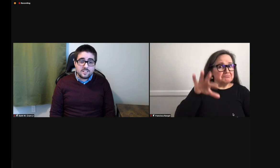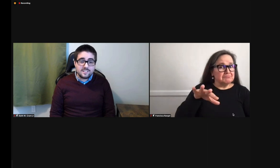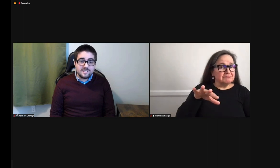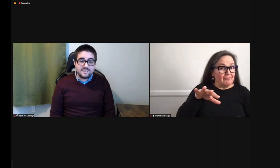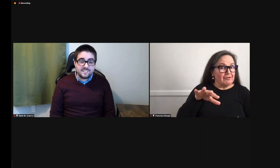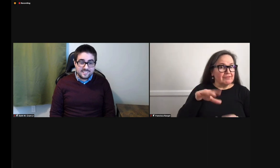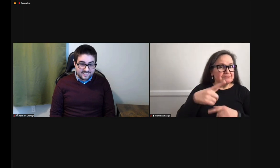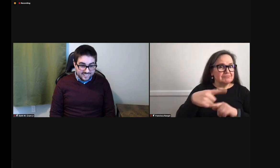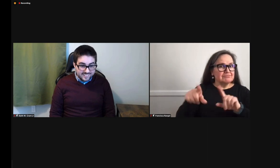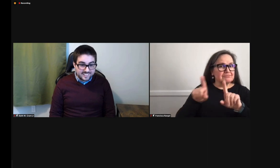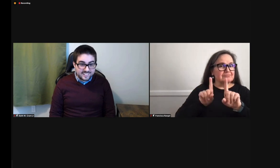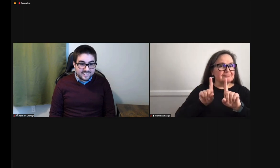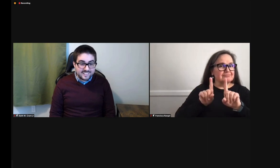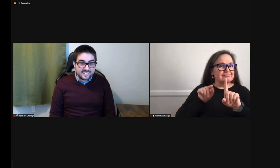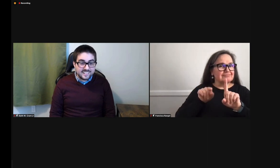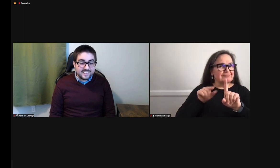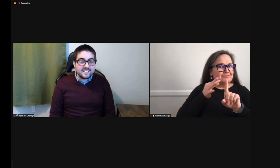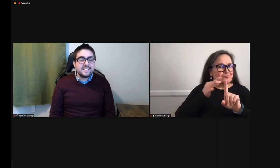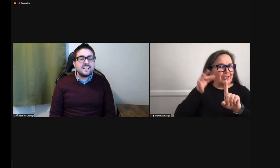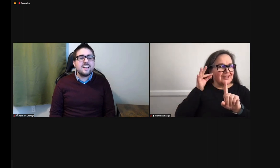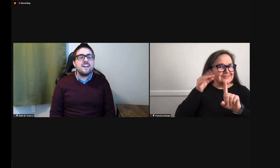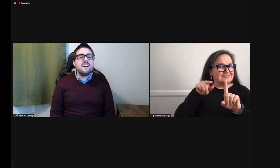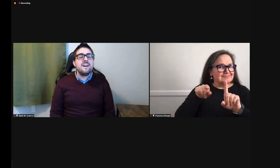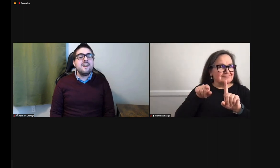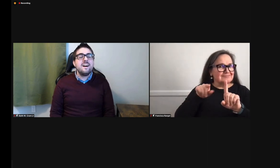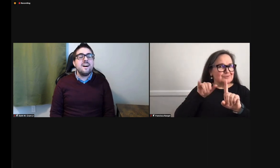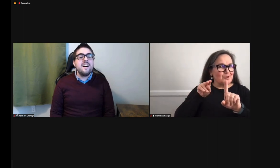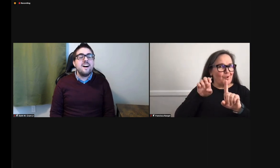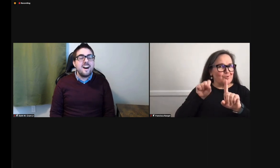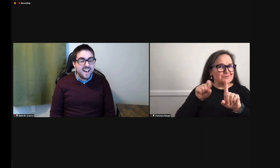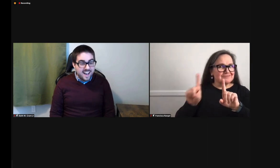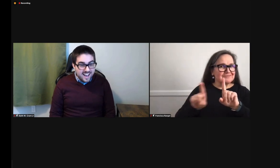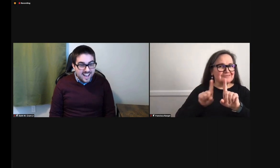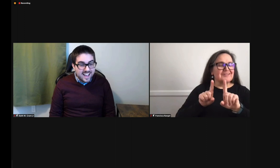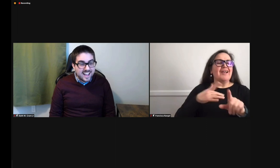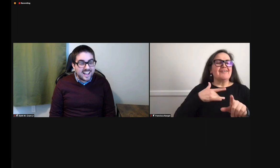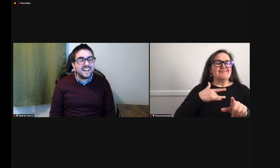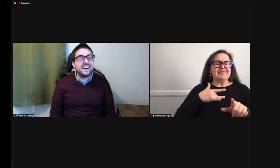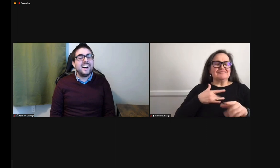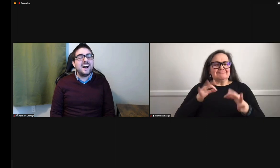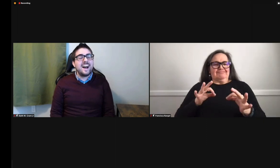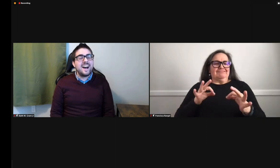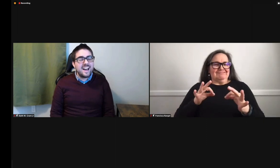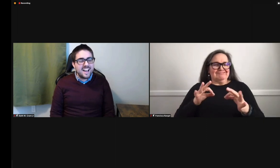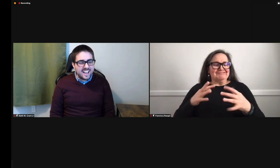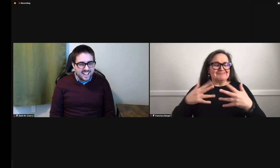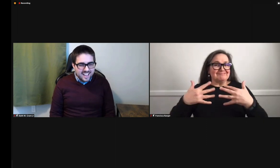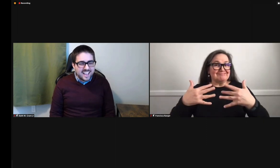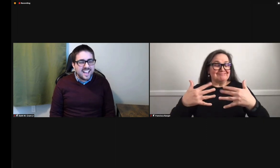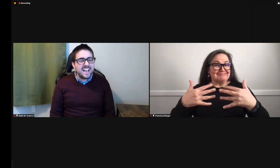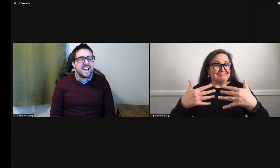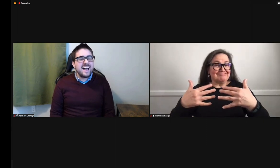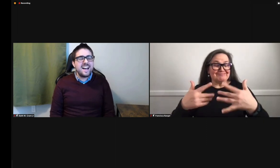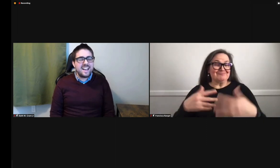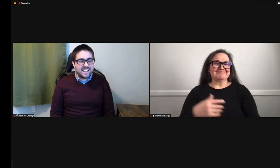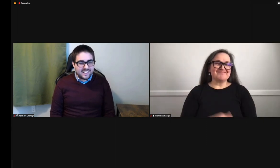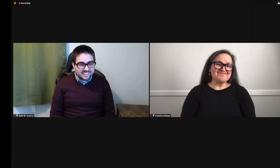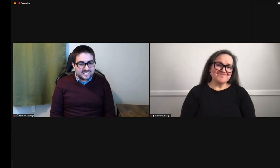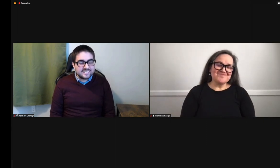I pitched the idea to Franklin to be one of the people that will be signing on video with me, translating